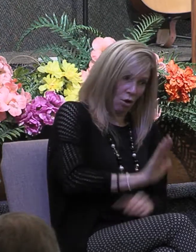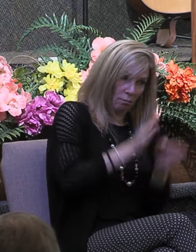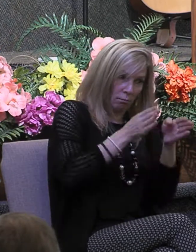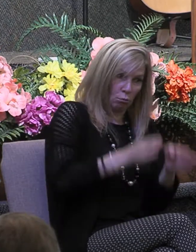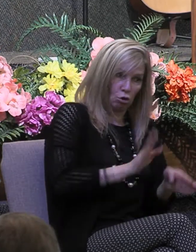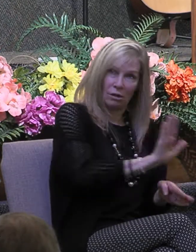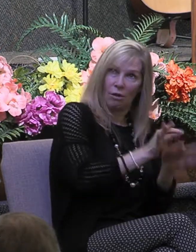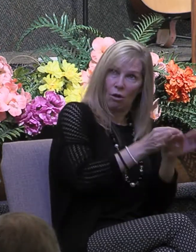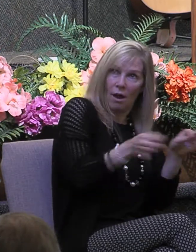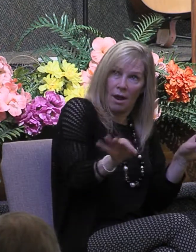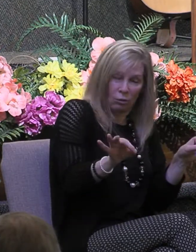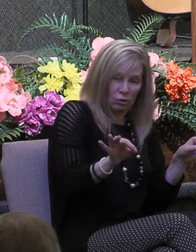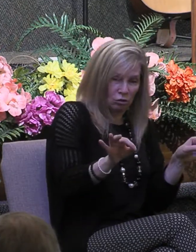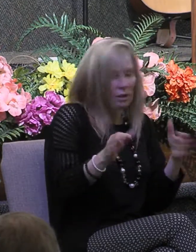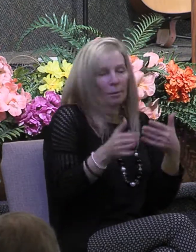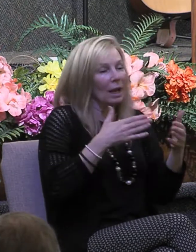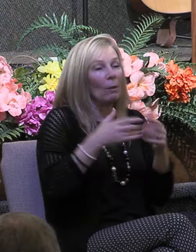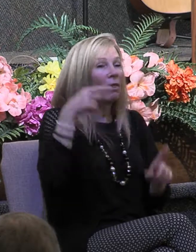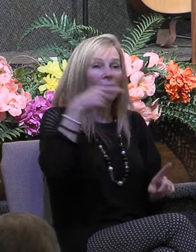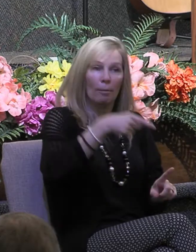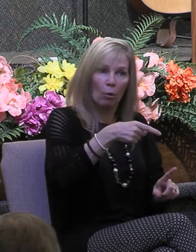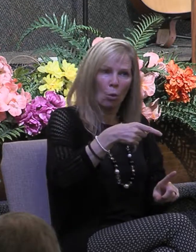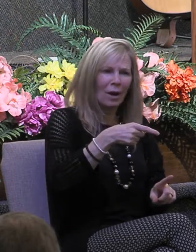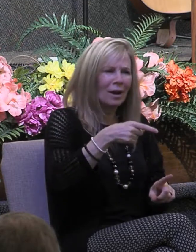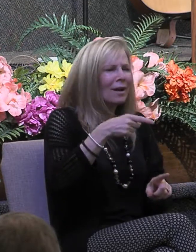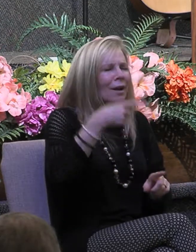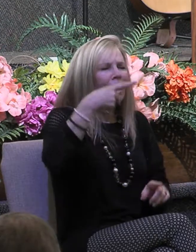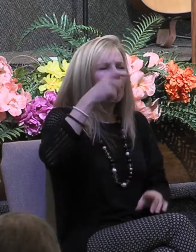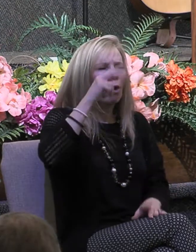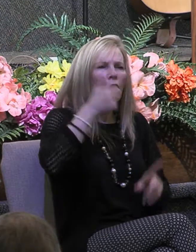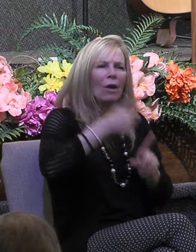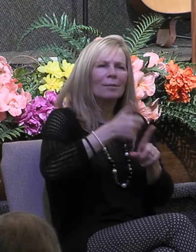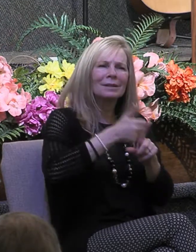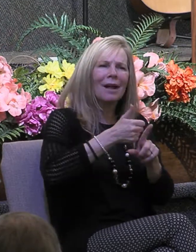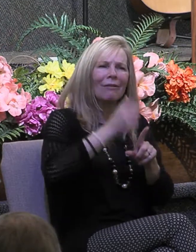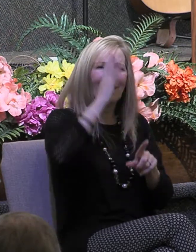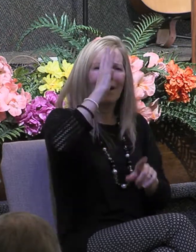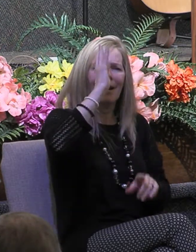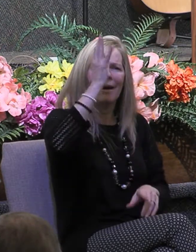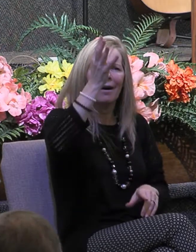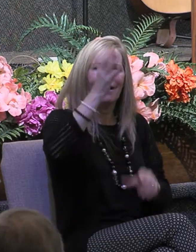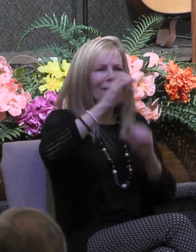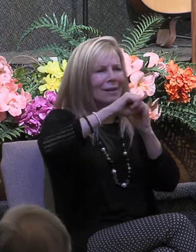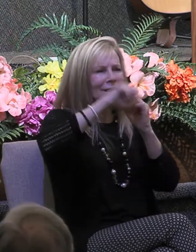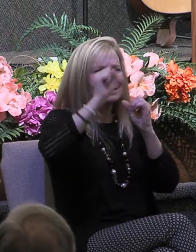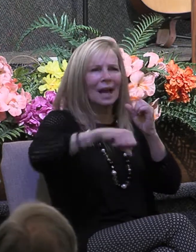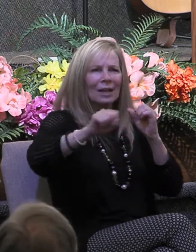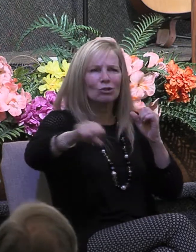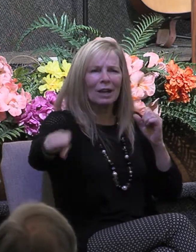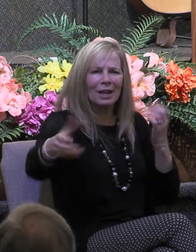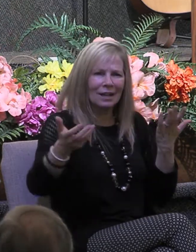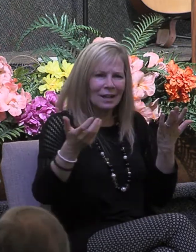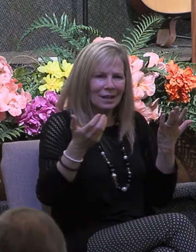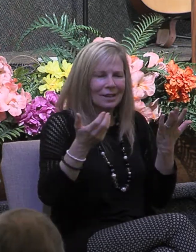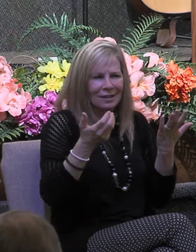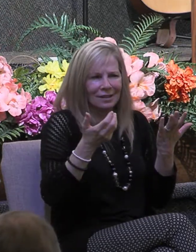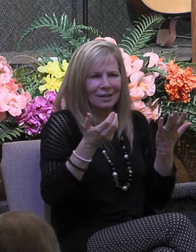the point because Paul is simply using hyperbole here hyperbole is an obvious exaggeration to make a point